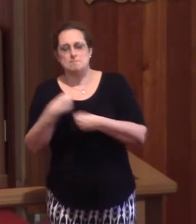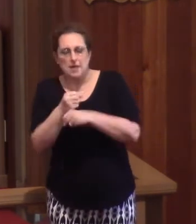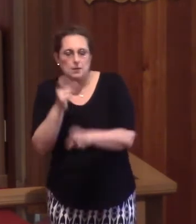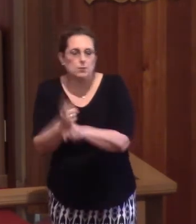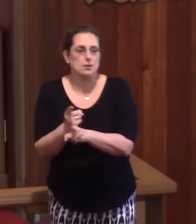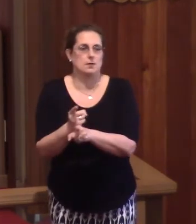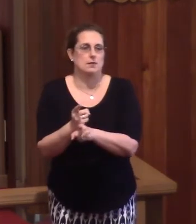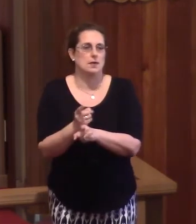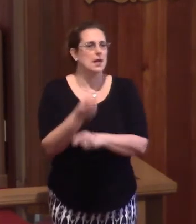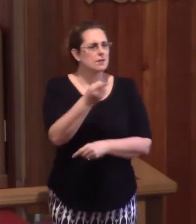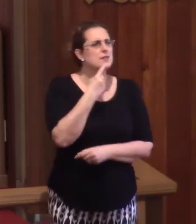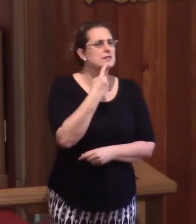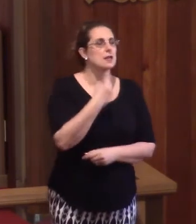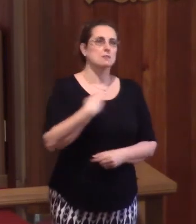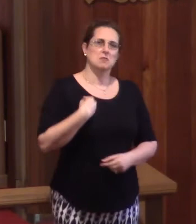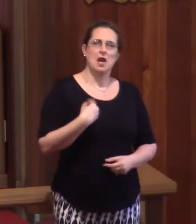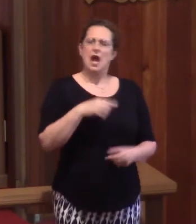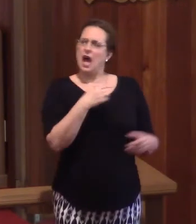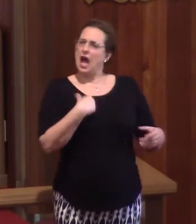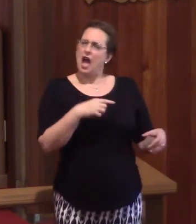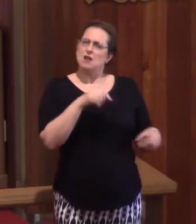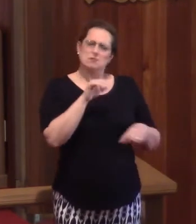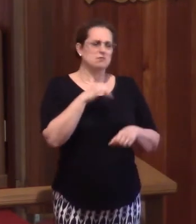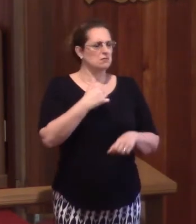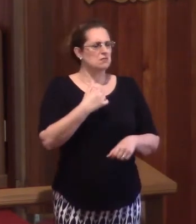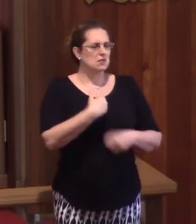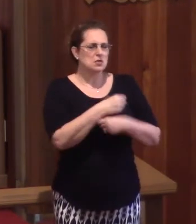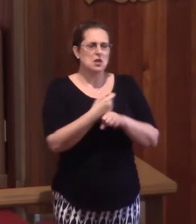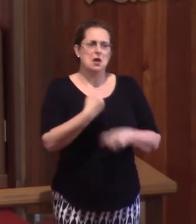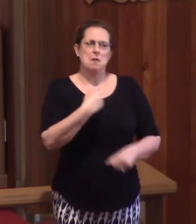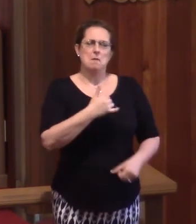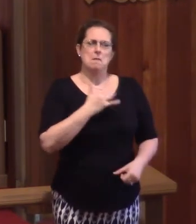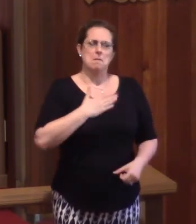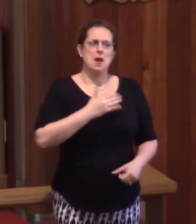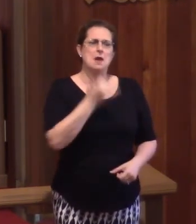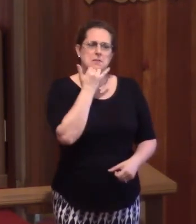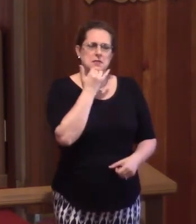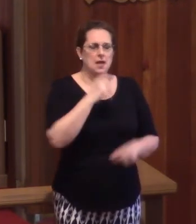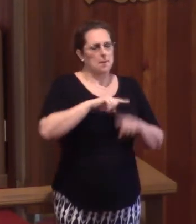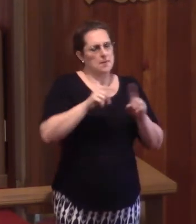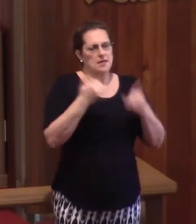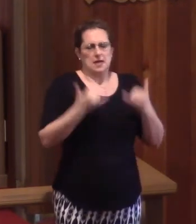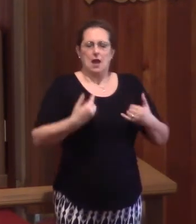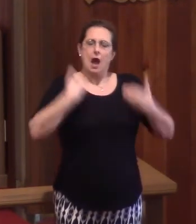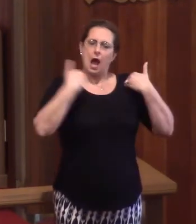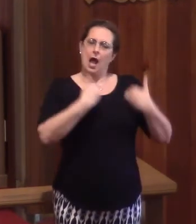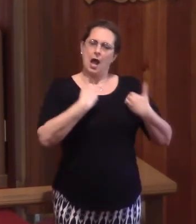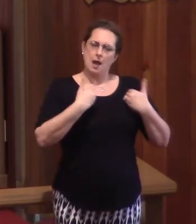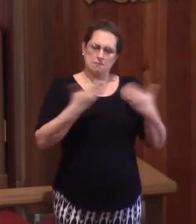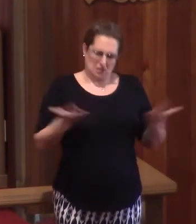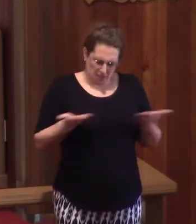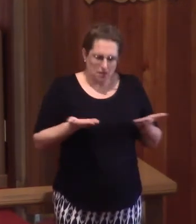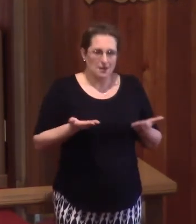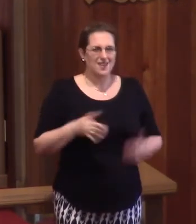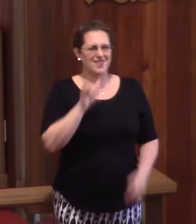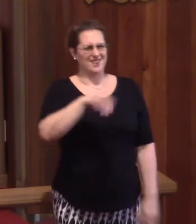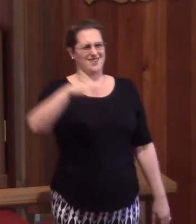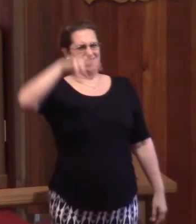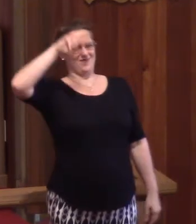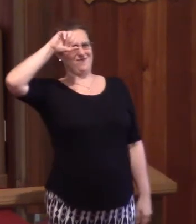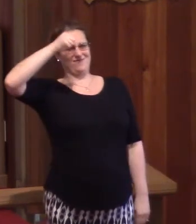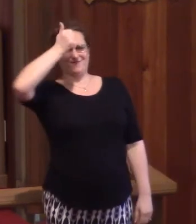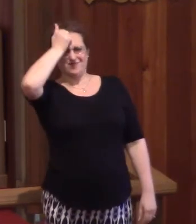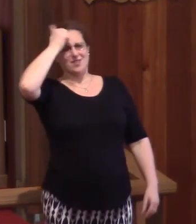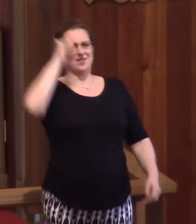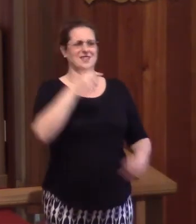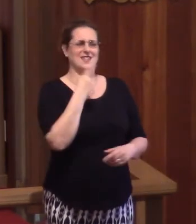Have you ever said, you know, I've made my mistakes in life, but my mistakes got me to where I am today. Isn't that the dumbest thing in the world